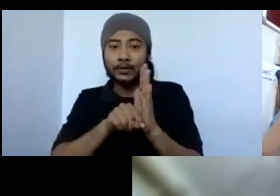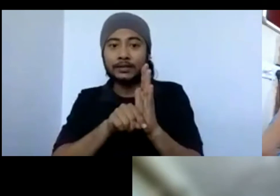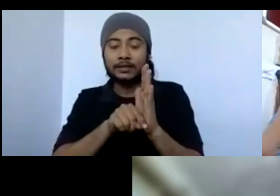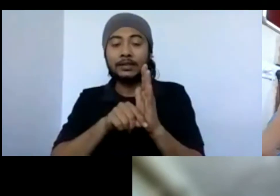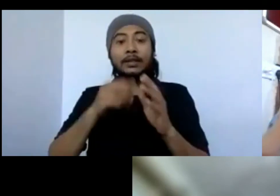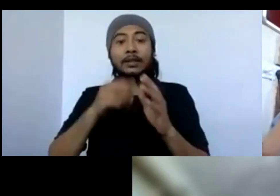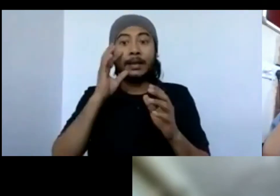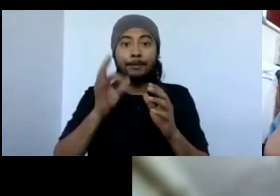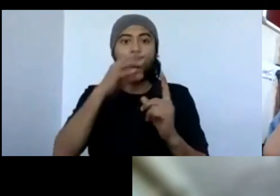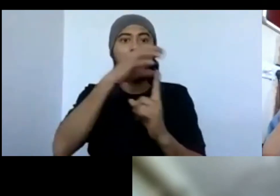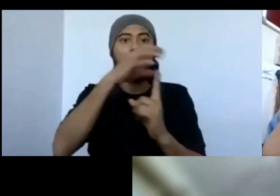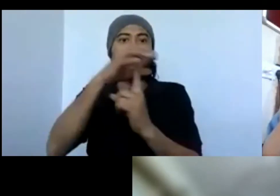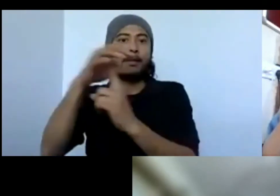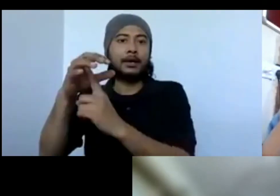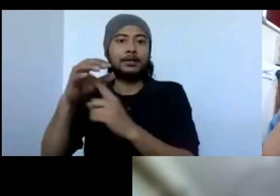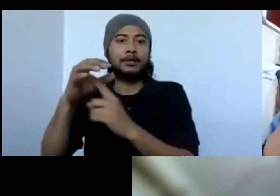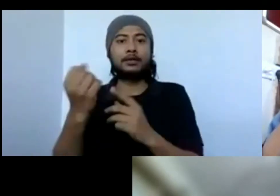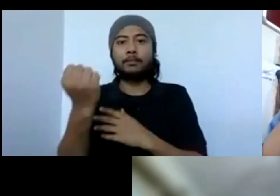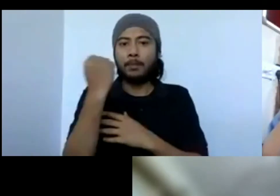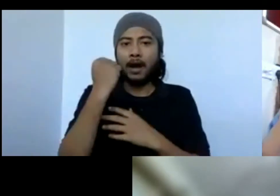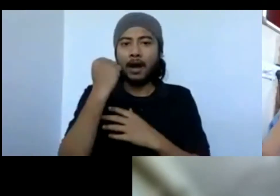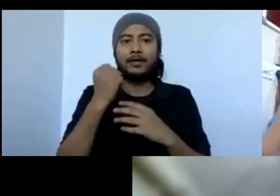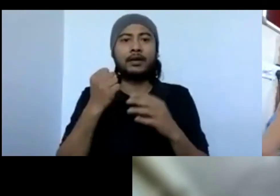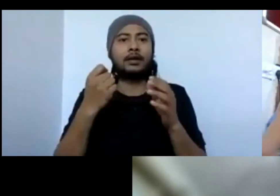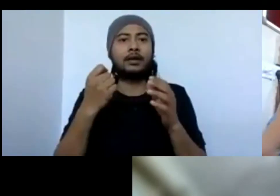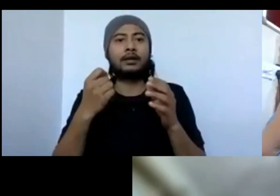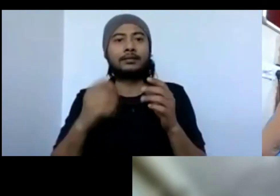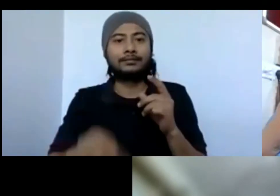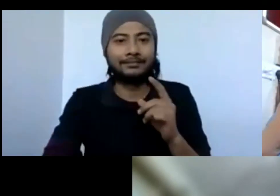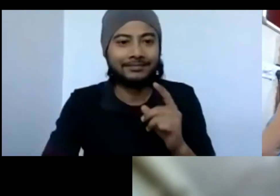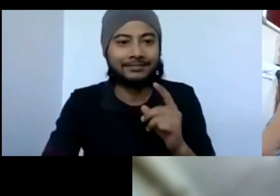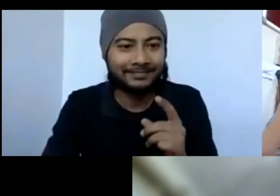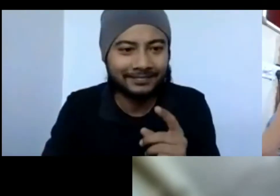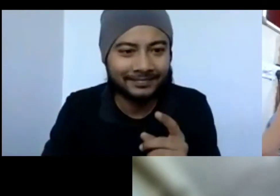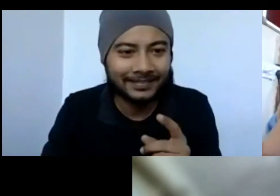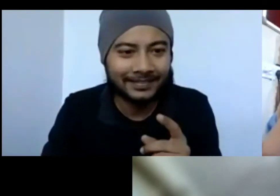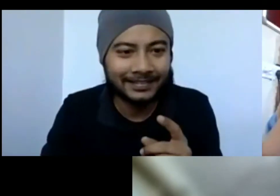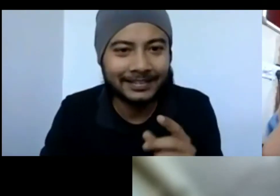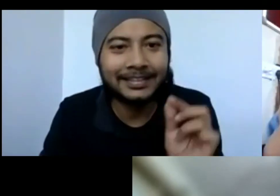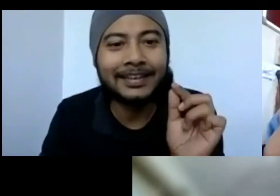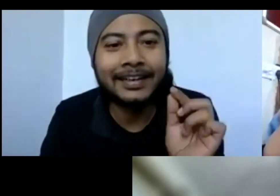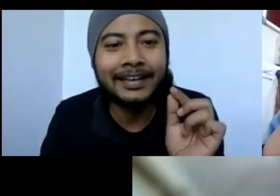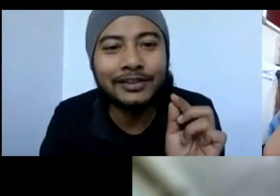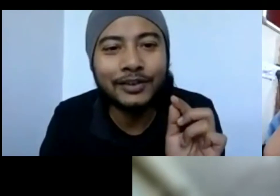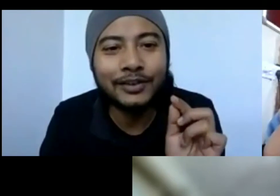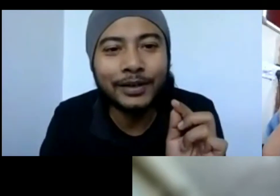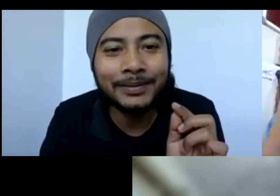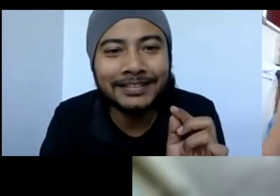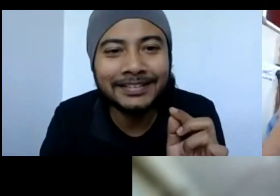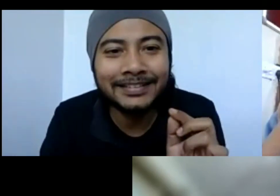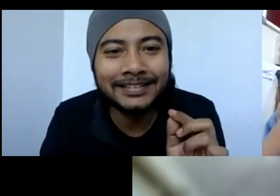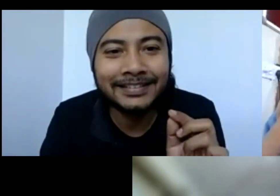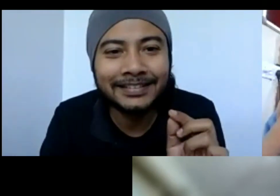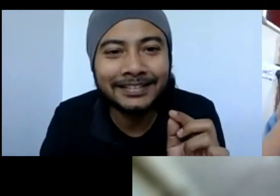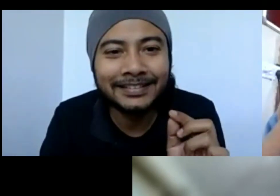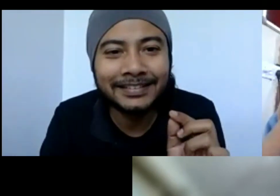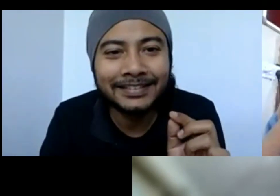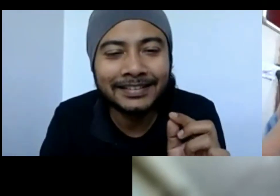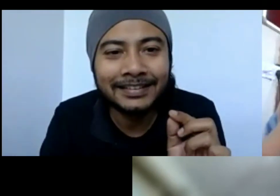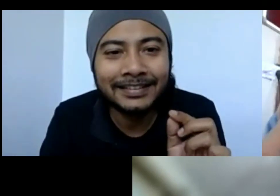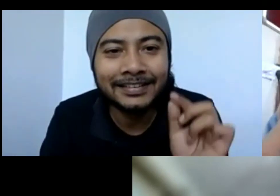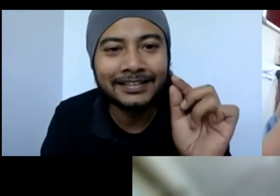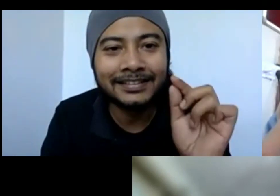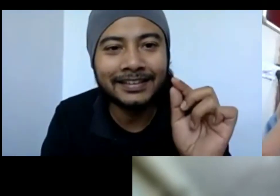advocacy within key sectors, such as power renewables, environmentally governance, IT, infra, smart cities, smart buildings, and green and